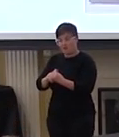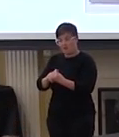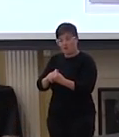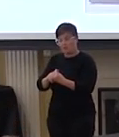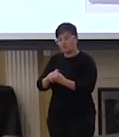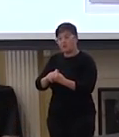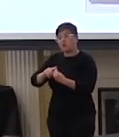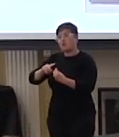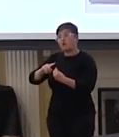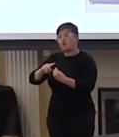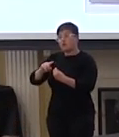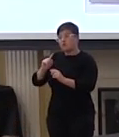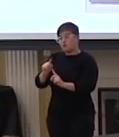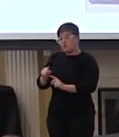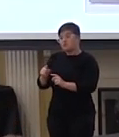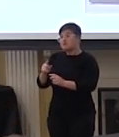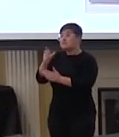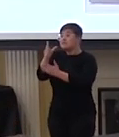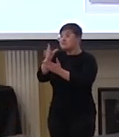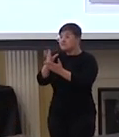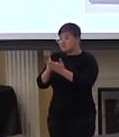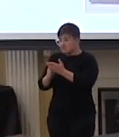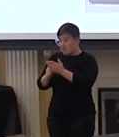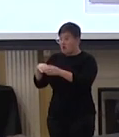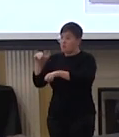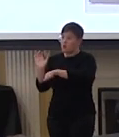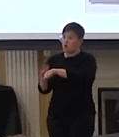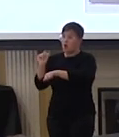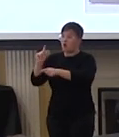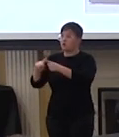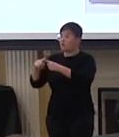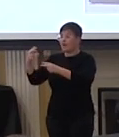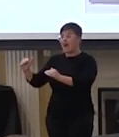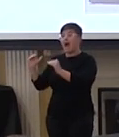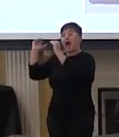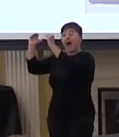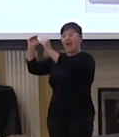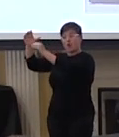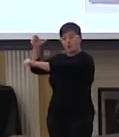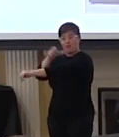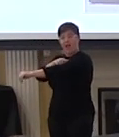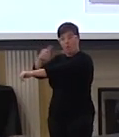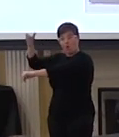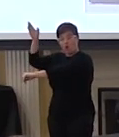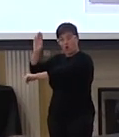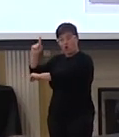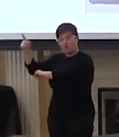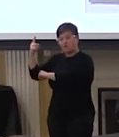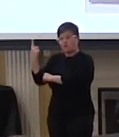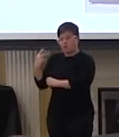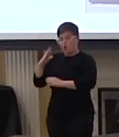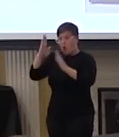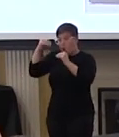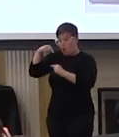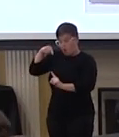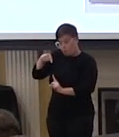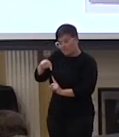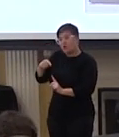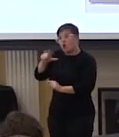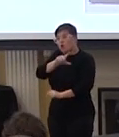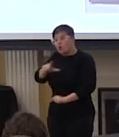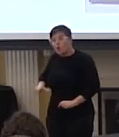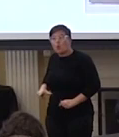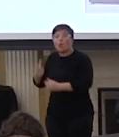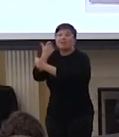was about the fact that there are some that call on to a higher power and their hope is rooted that some Lord or Savior or deity